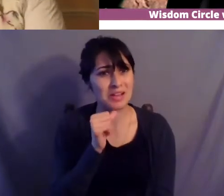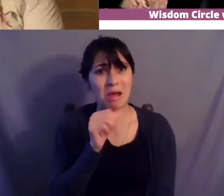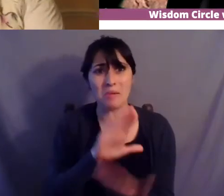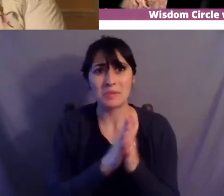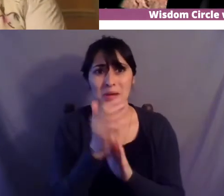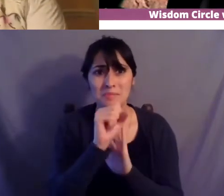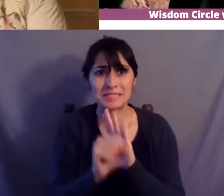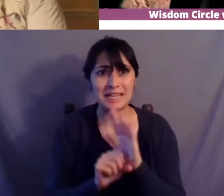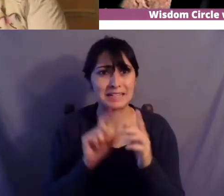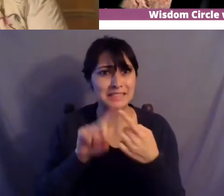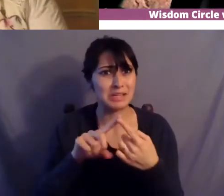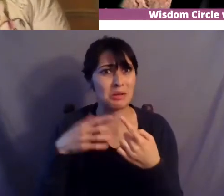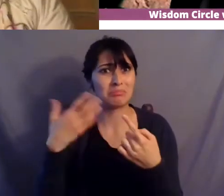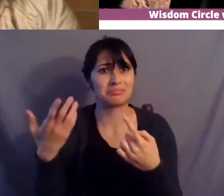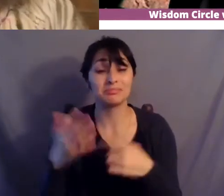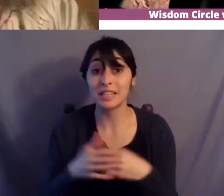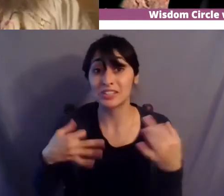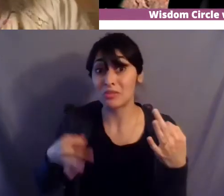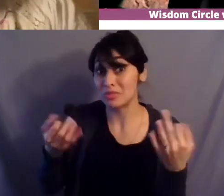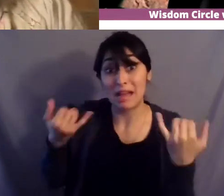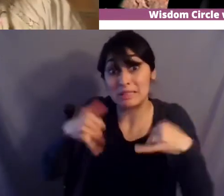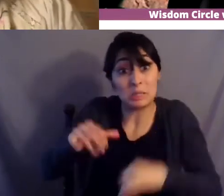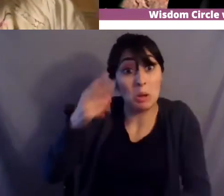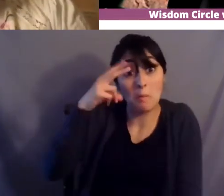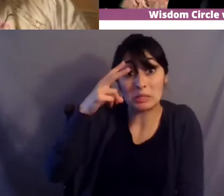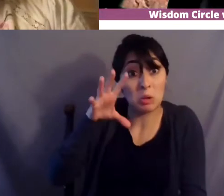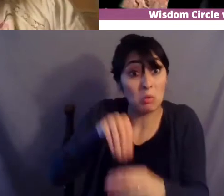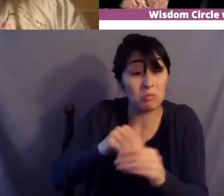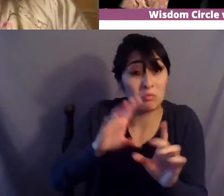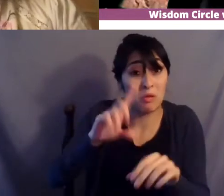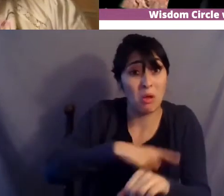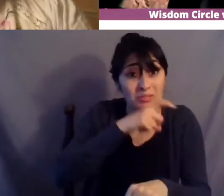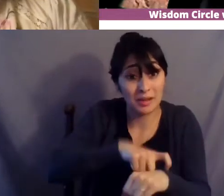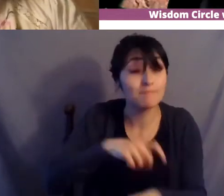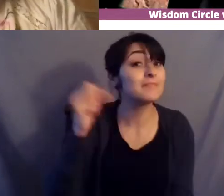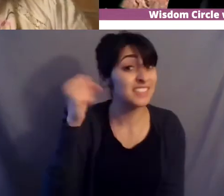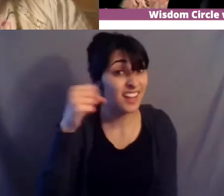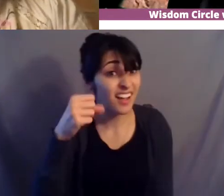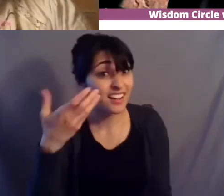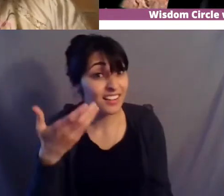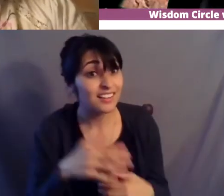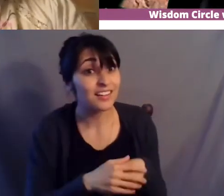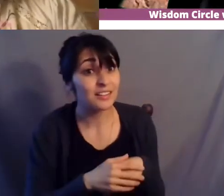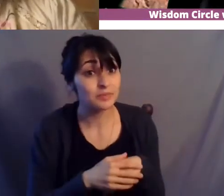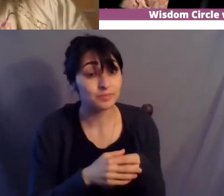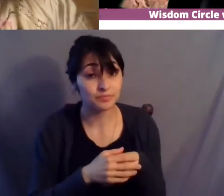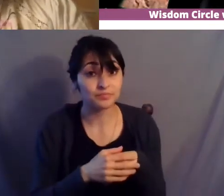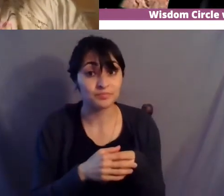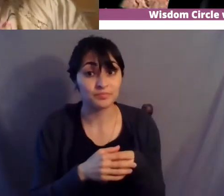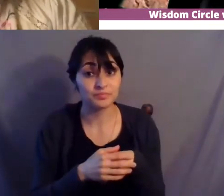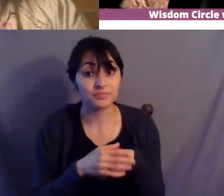mexico then yeah right i mean so so the the thing is is that um